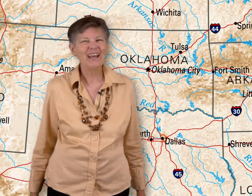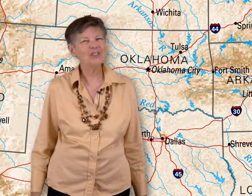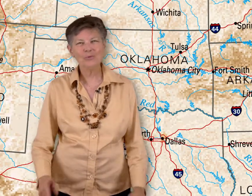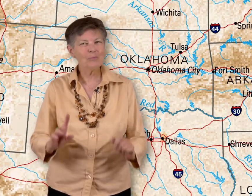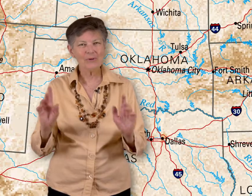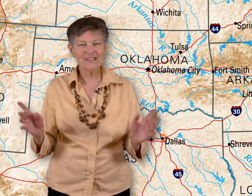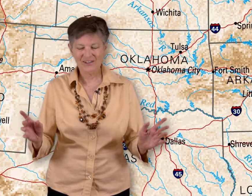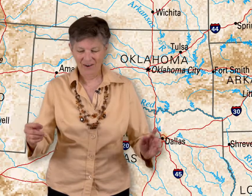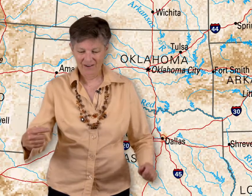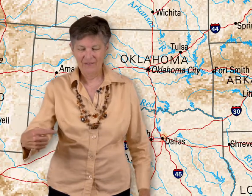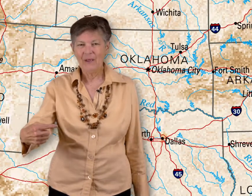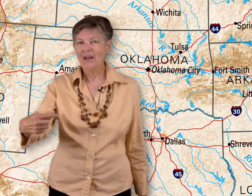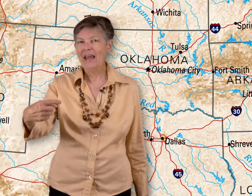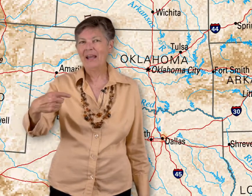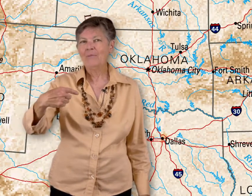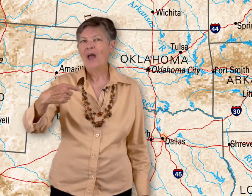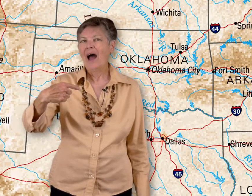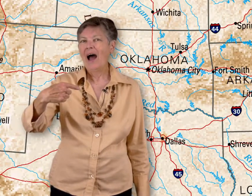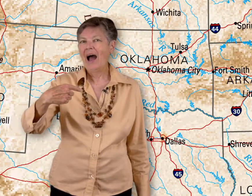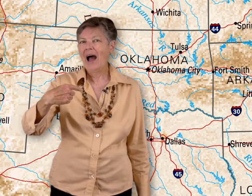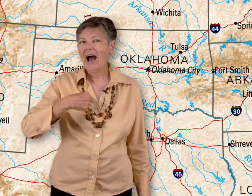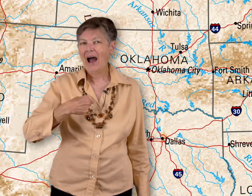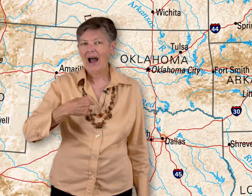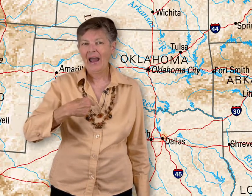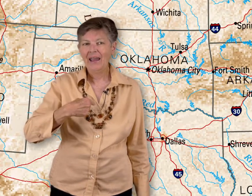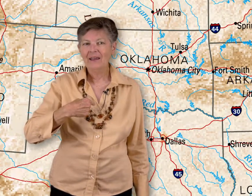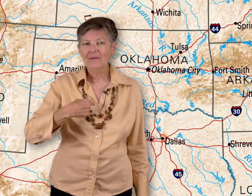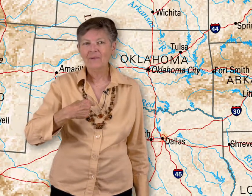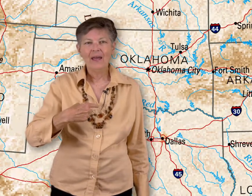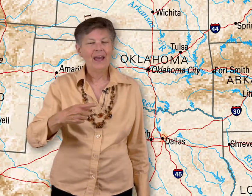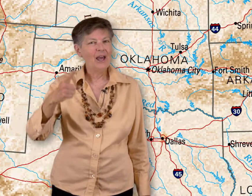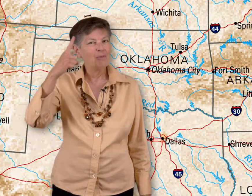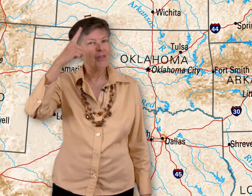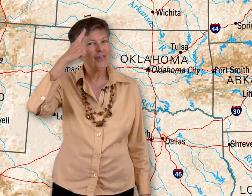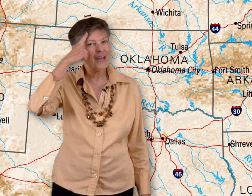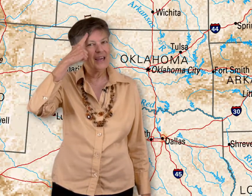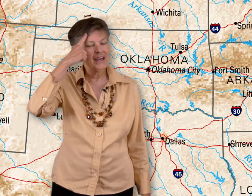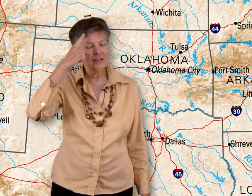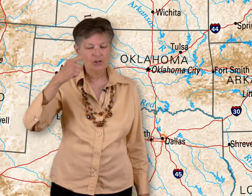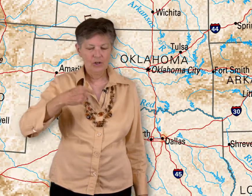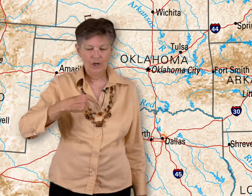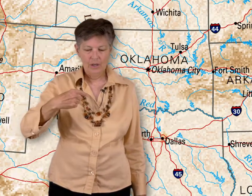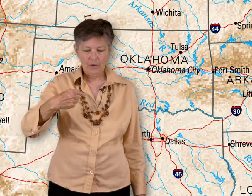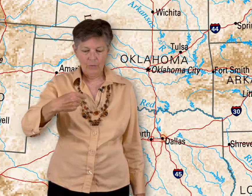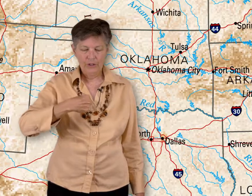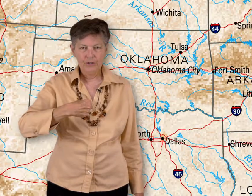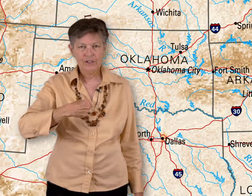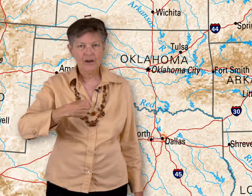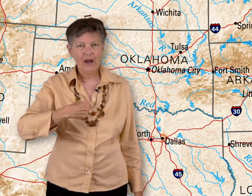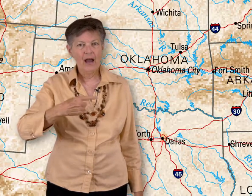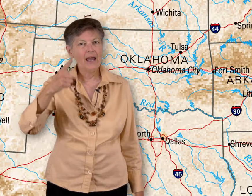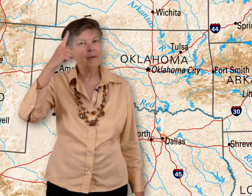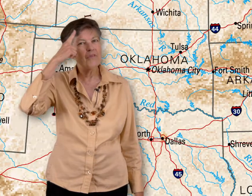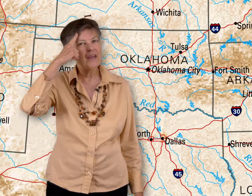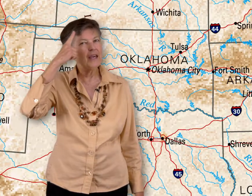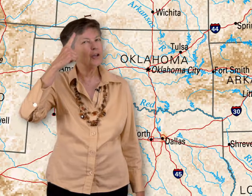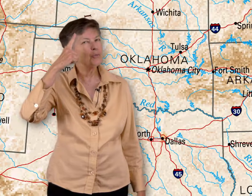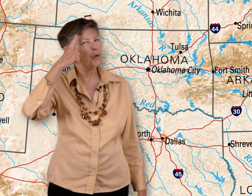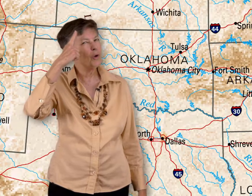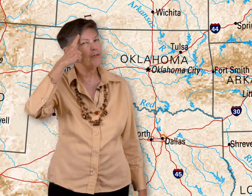It's a real pretty song. Okay, I am thinking, so you're going to point to yourself, I am thinking, you put one